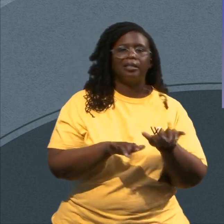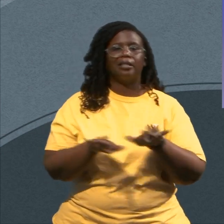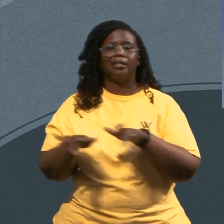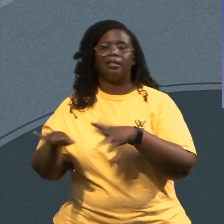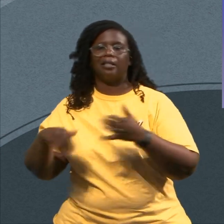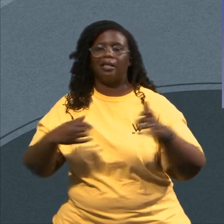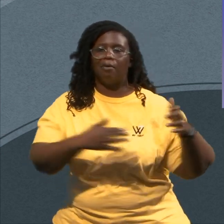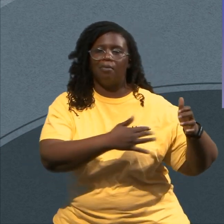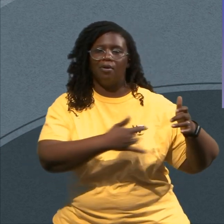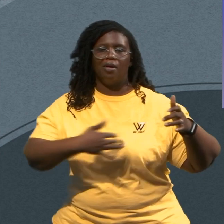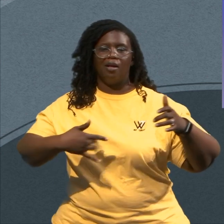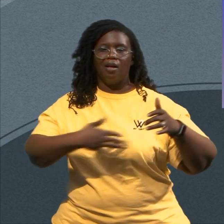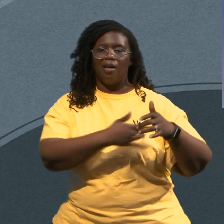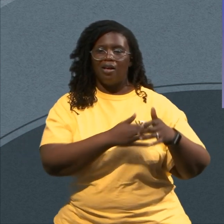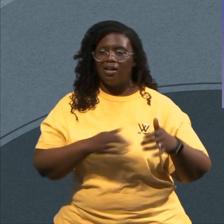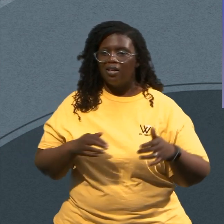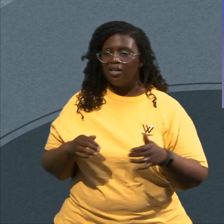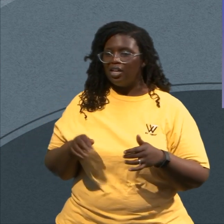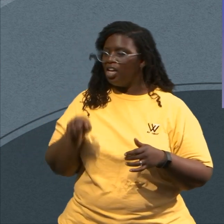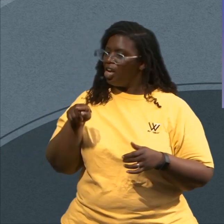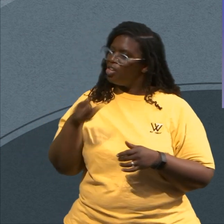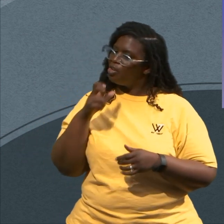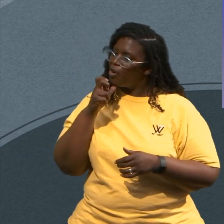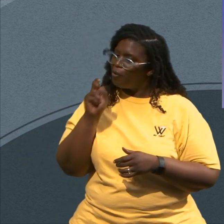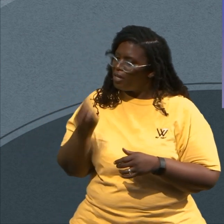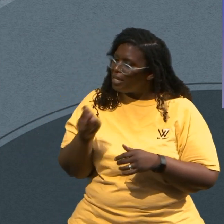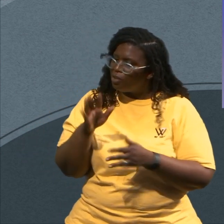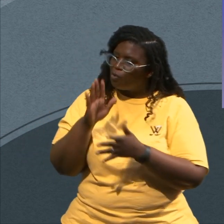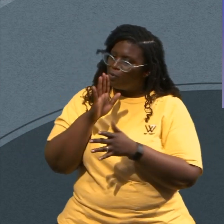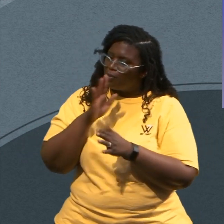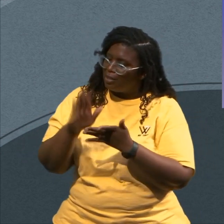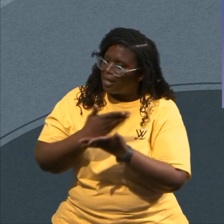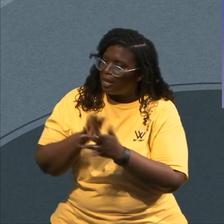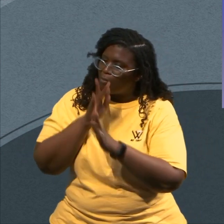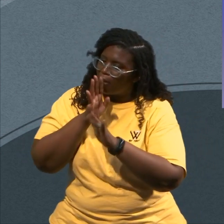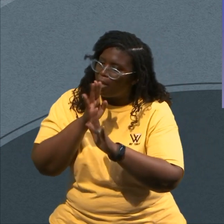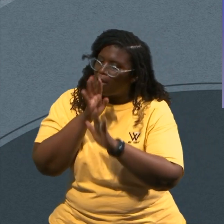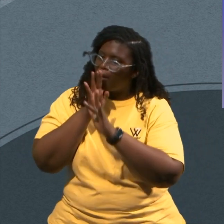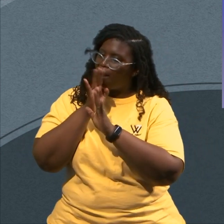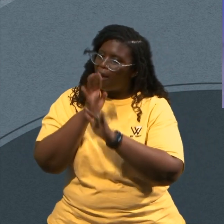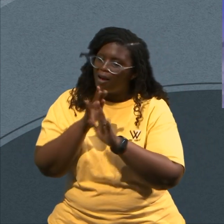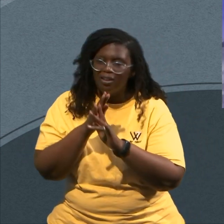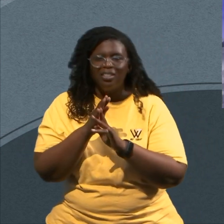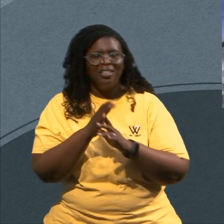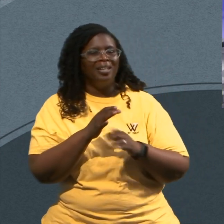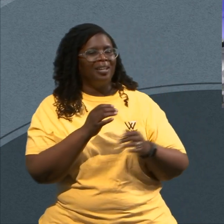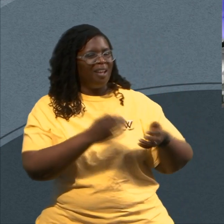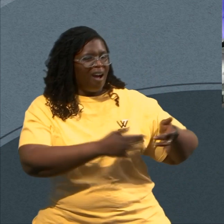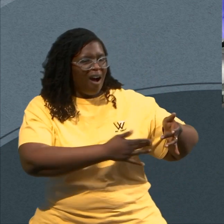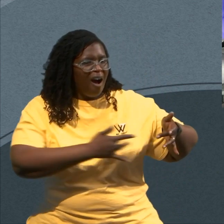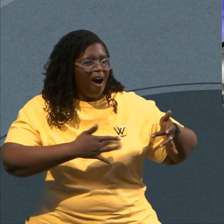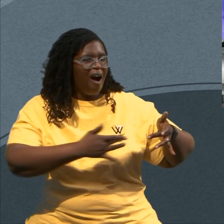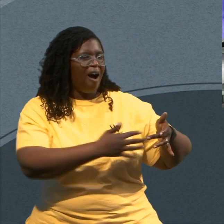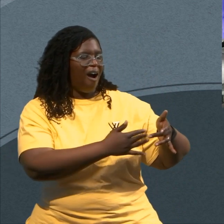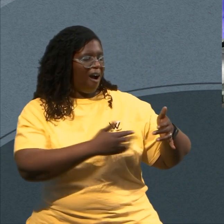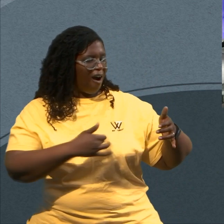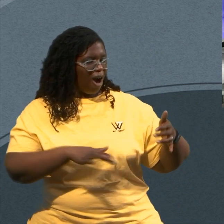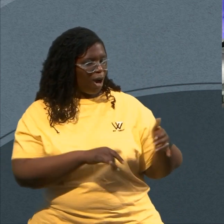Selah Get your jam on Brothers Selah But it doesn't just have A musical